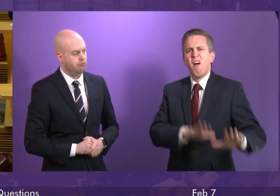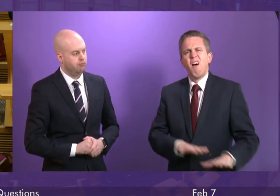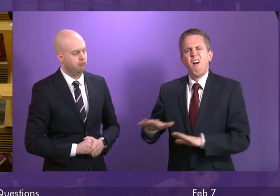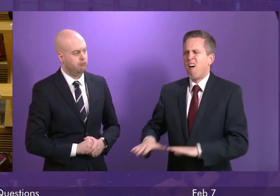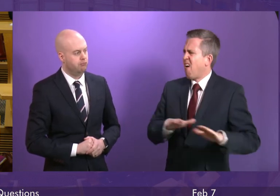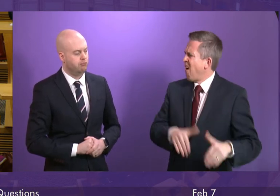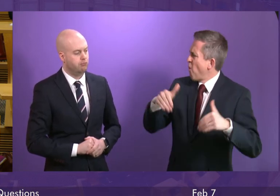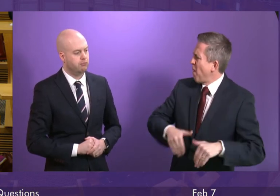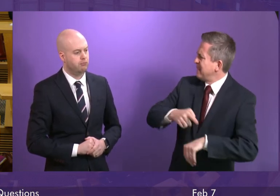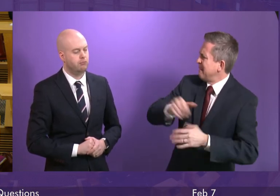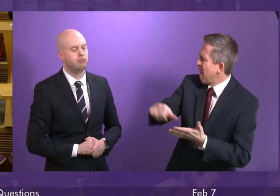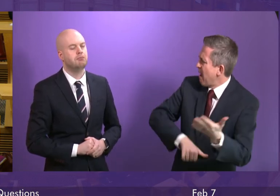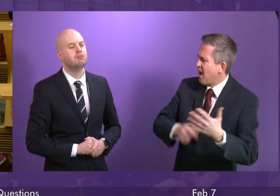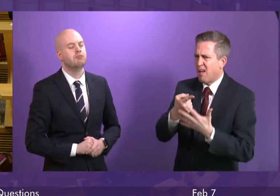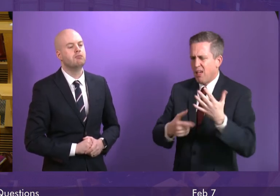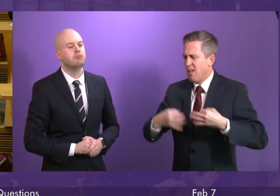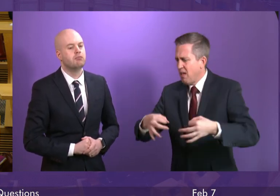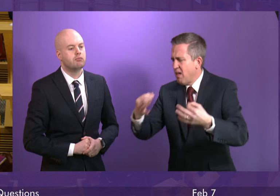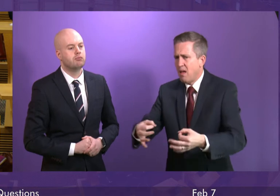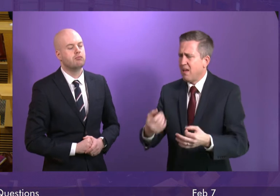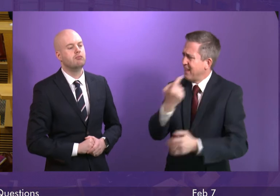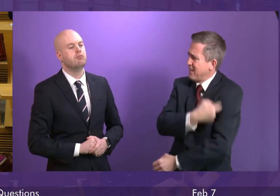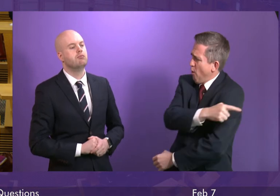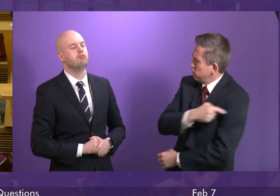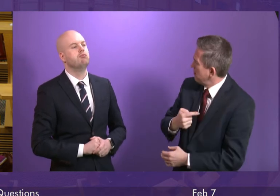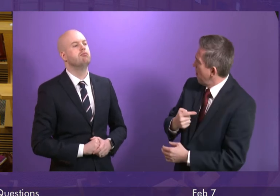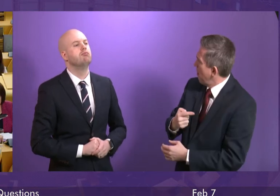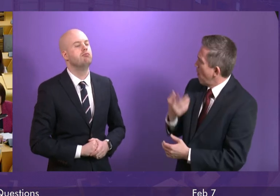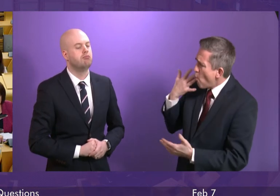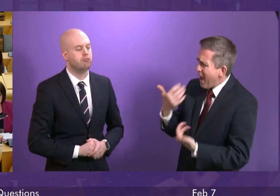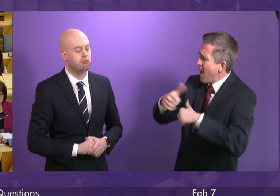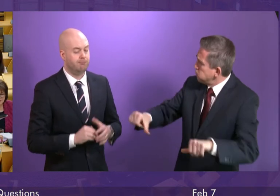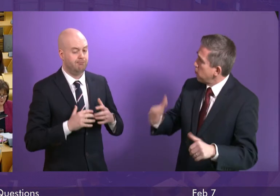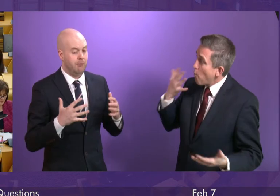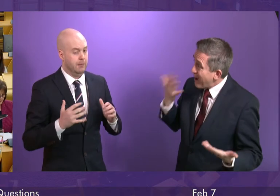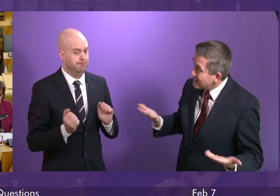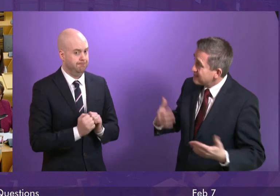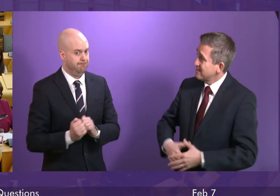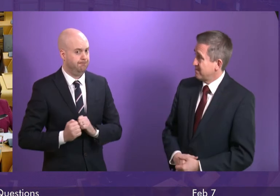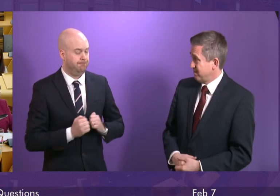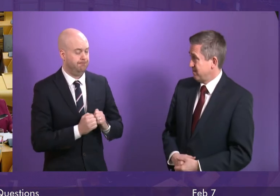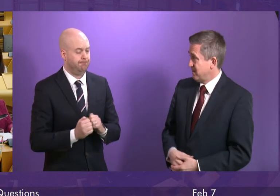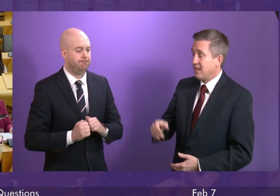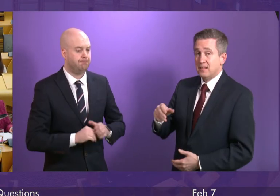to address the continuing problem of delayed discharge in Scotland? Do you have any first minister?